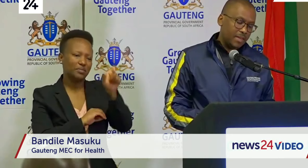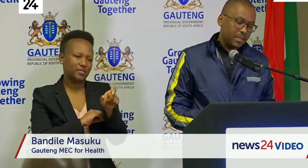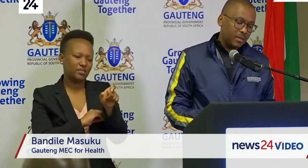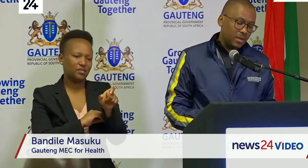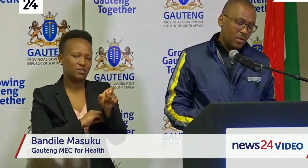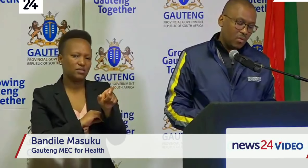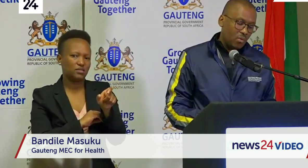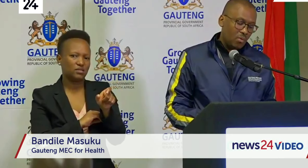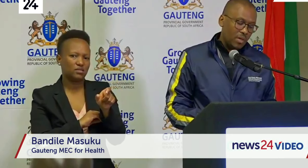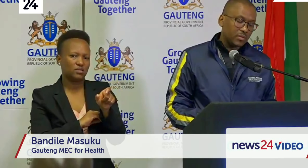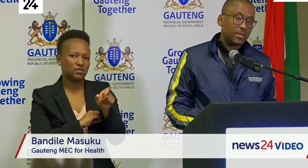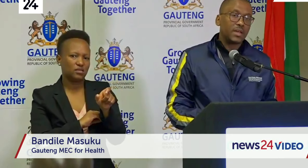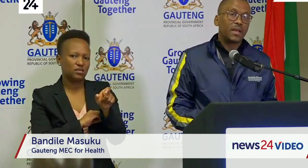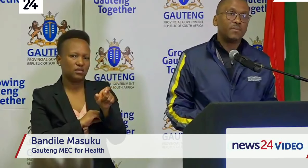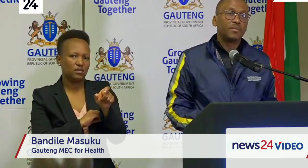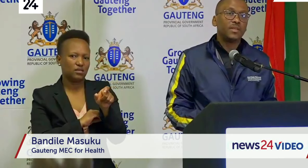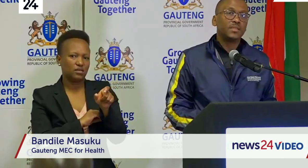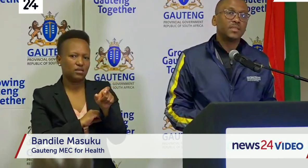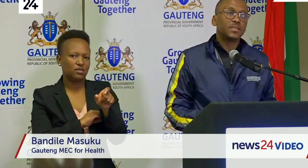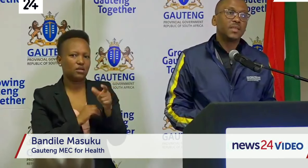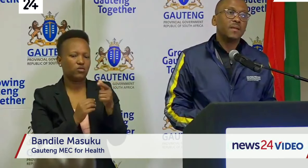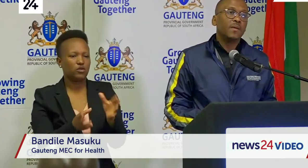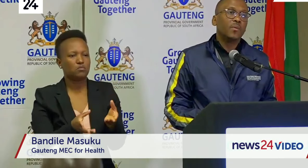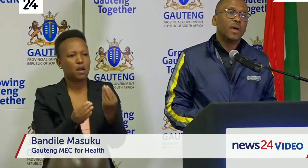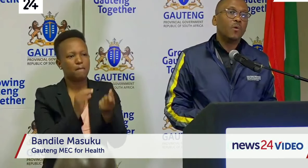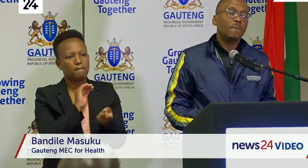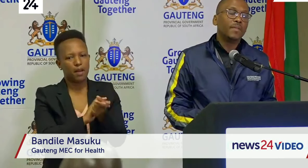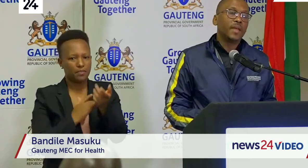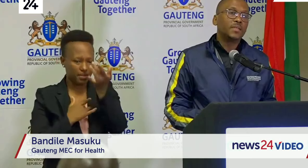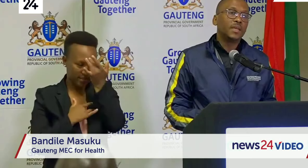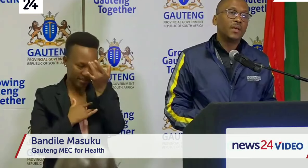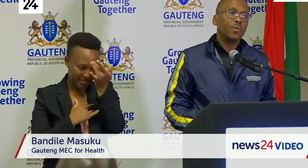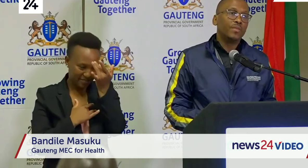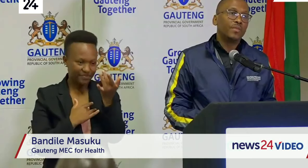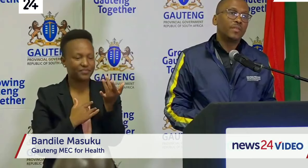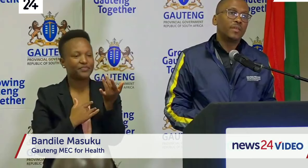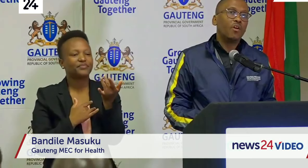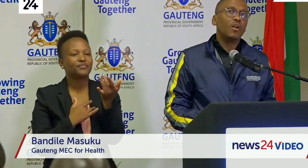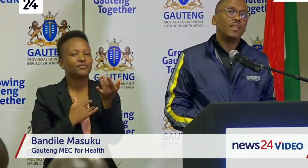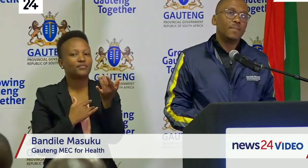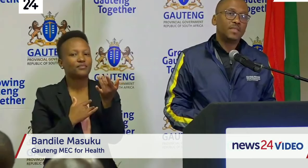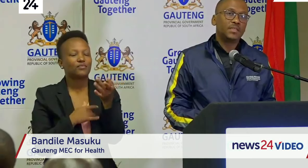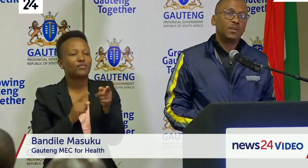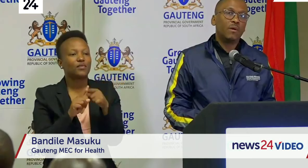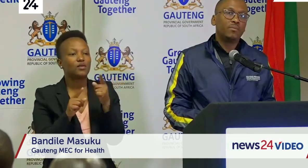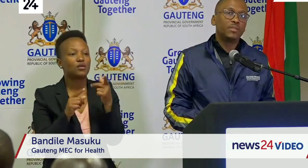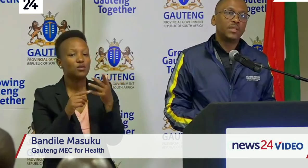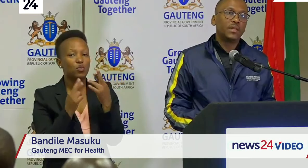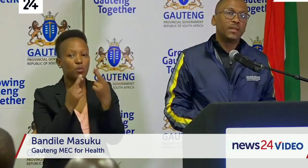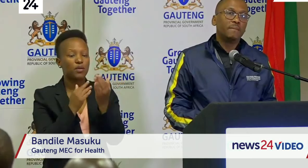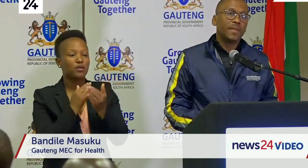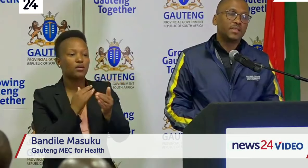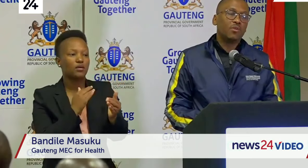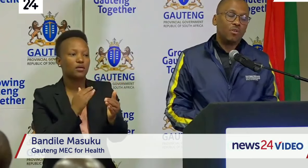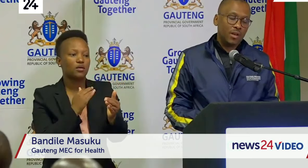person who actually succumbed to the disease we are hoping that with all the measures that we are putting